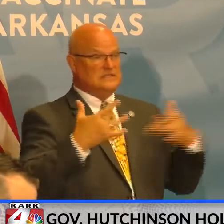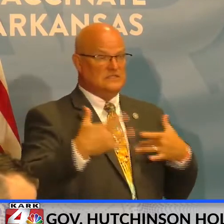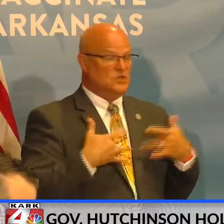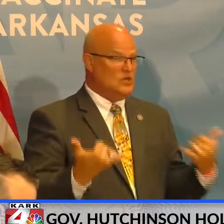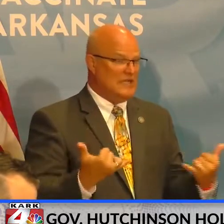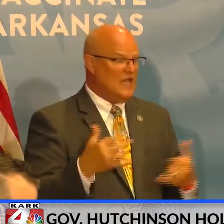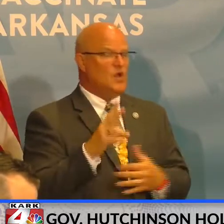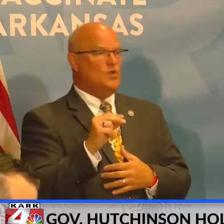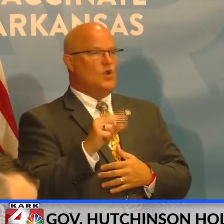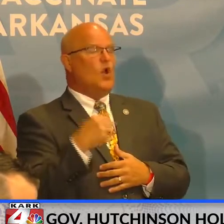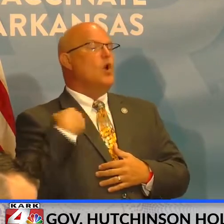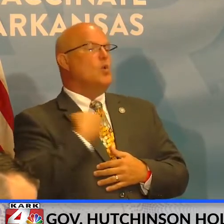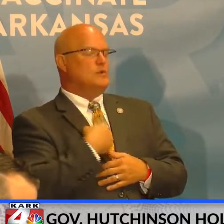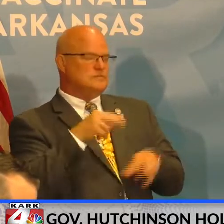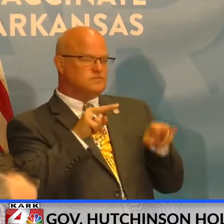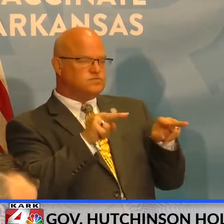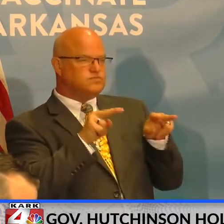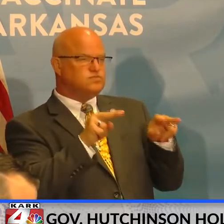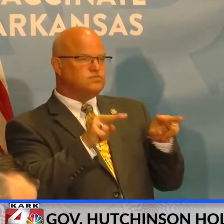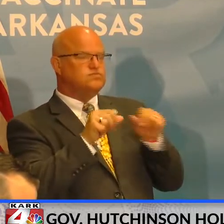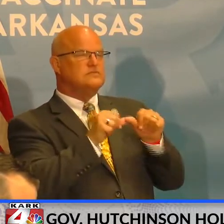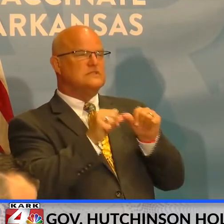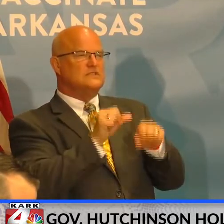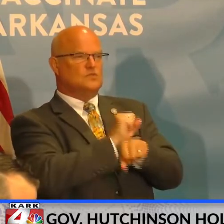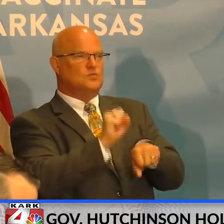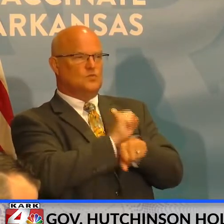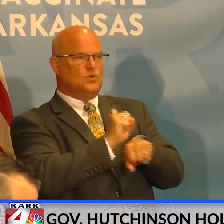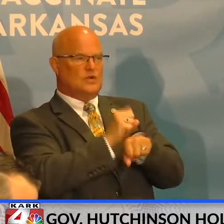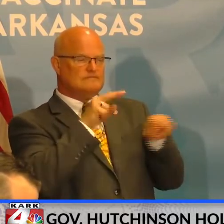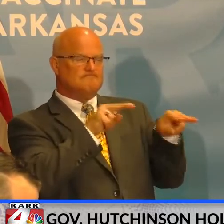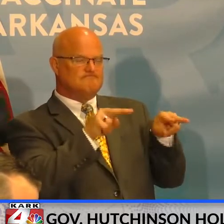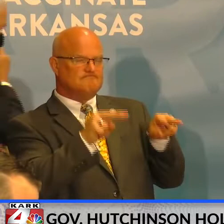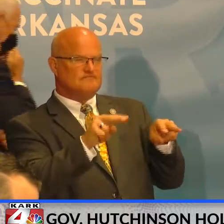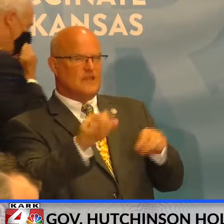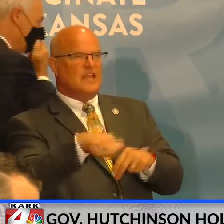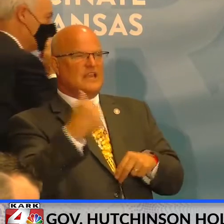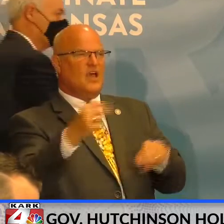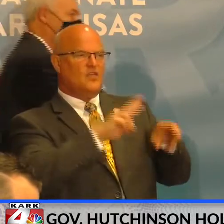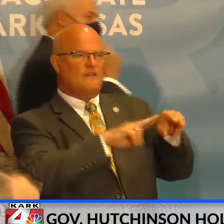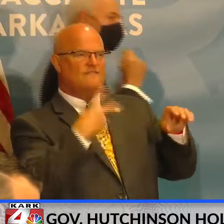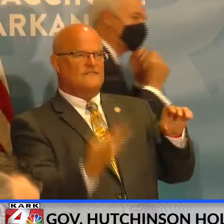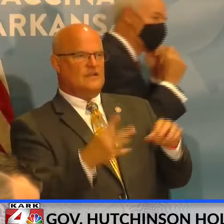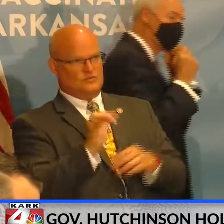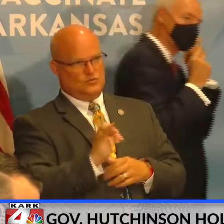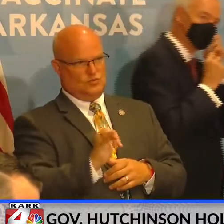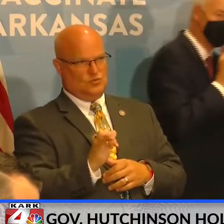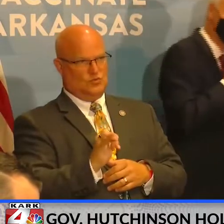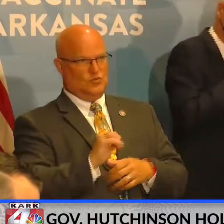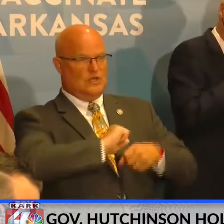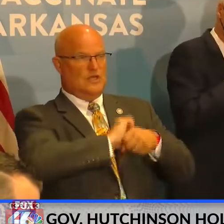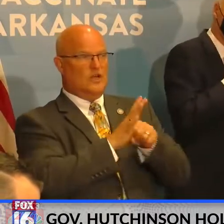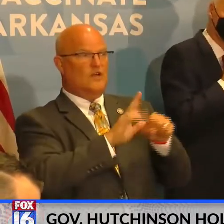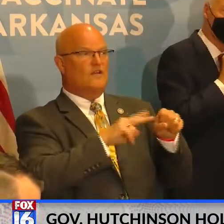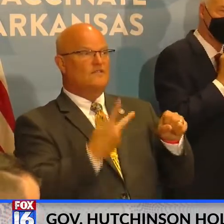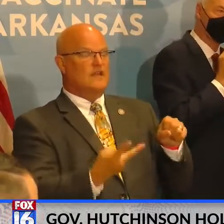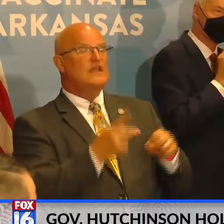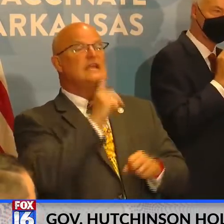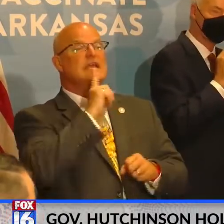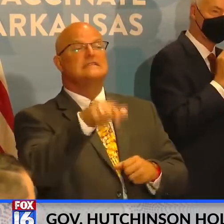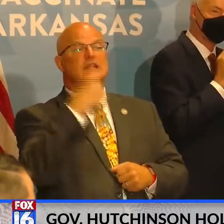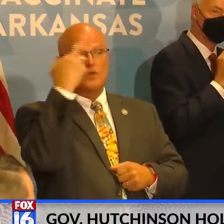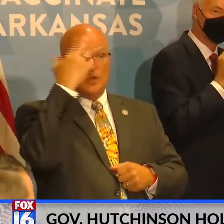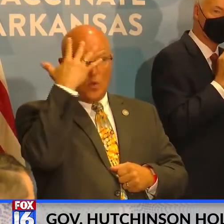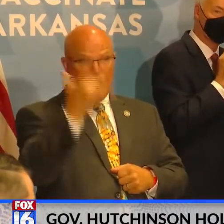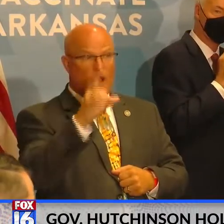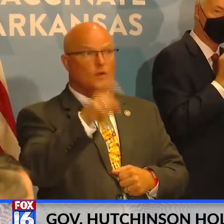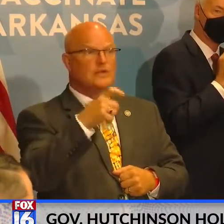We are vigilant, and we'll continue to be so with regard to this and other variants. And just one other thing, it's, it's, it's another reason